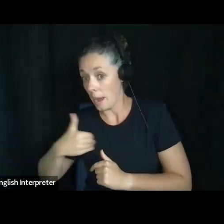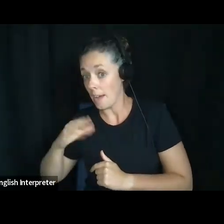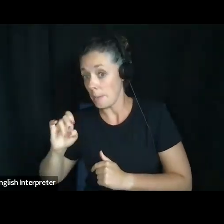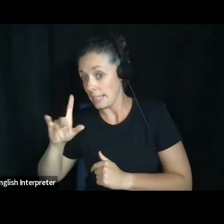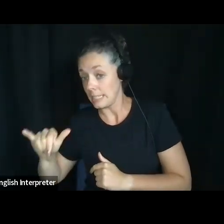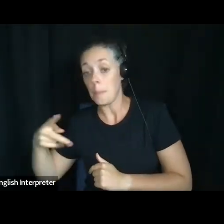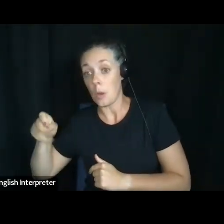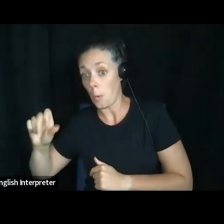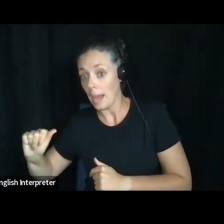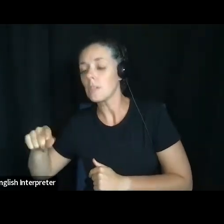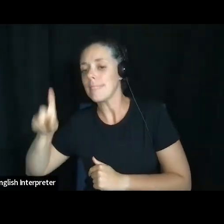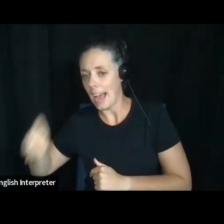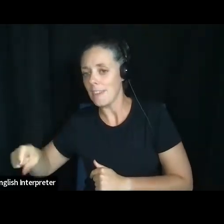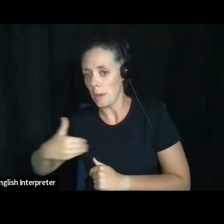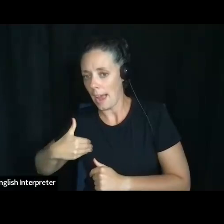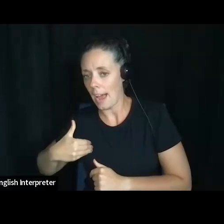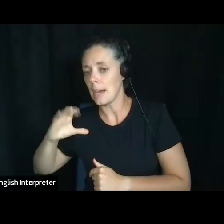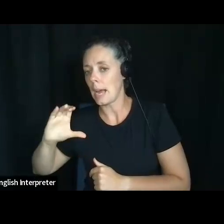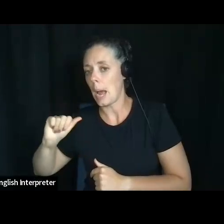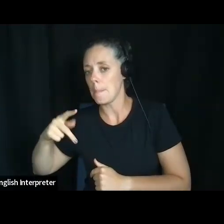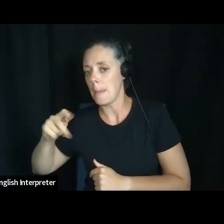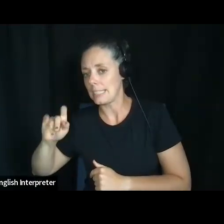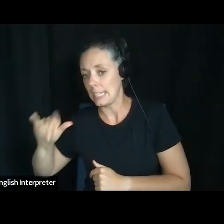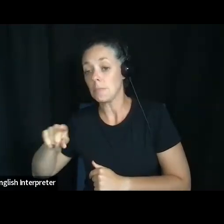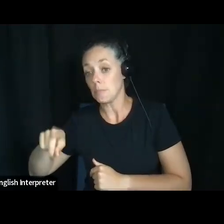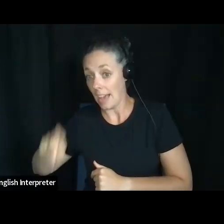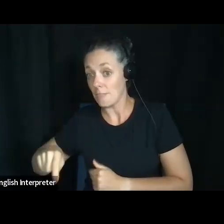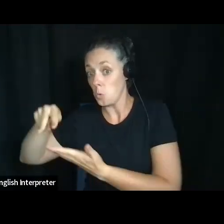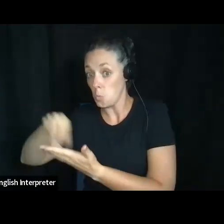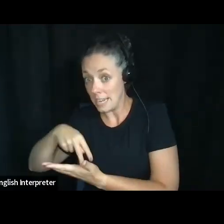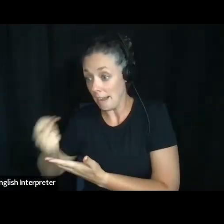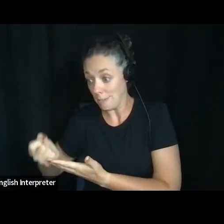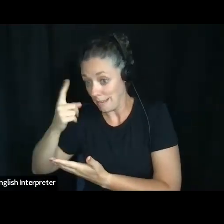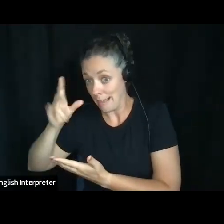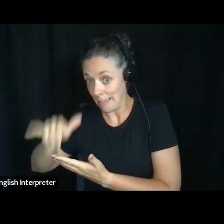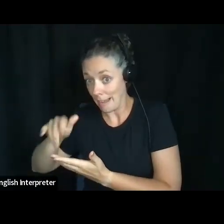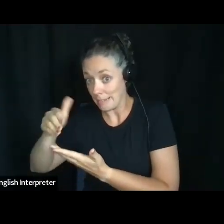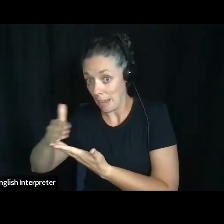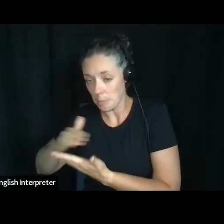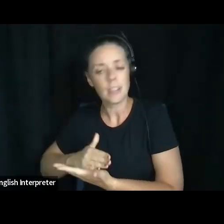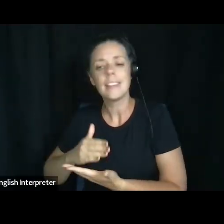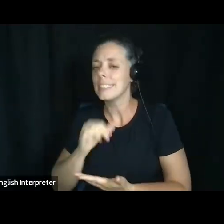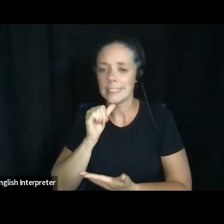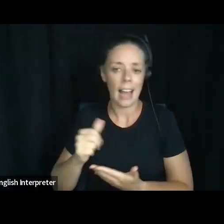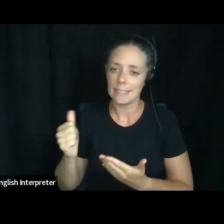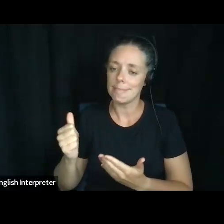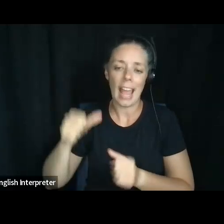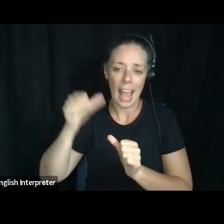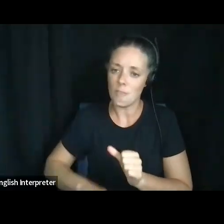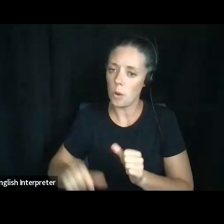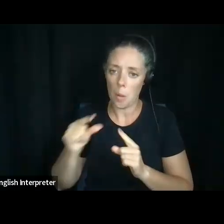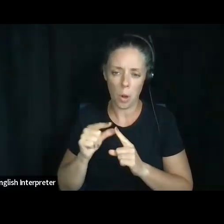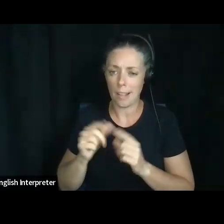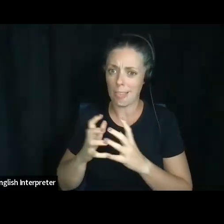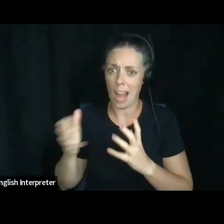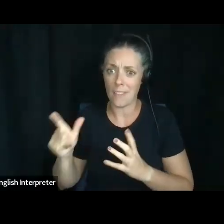You have to have capacity. You have to understand that document. Maybe not every word because a lot of it is legalese, but